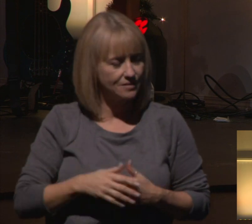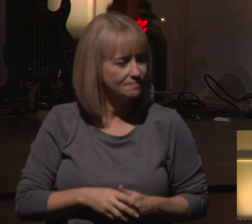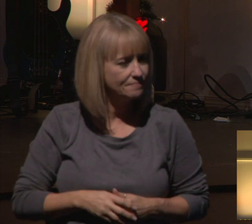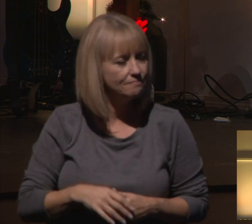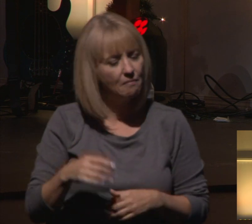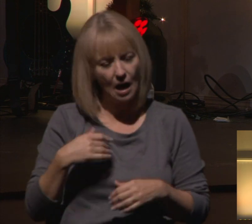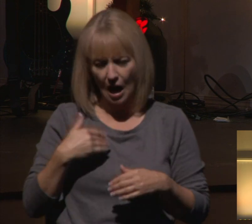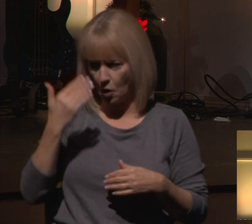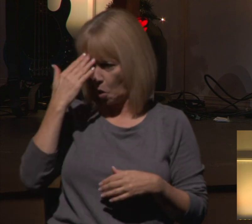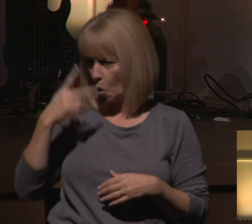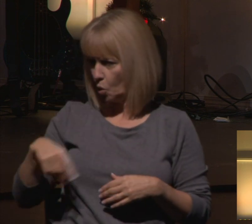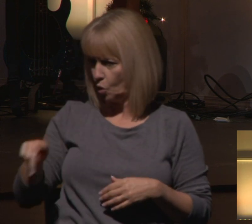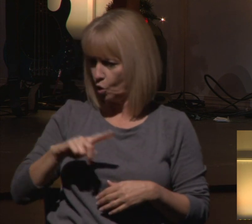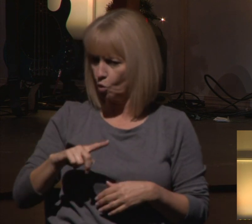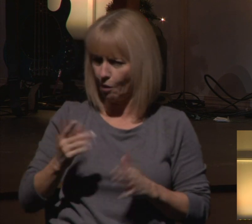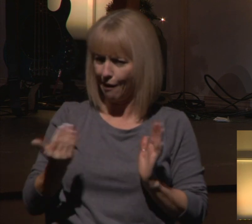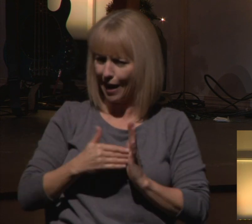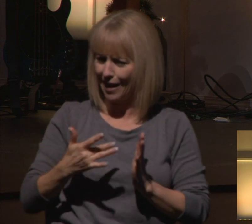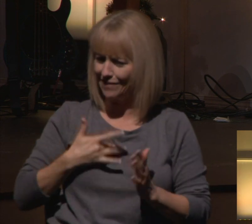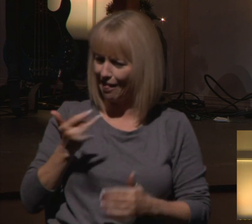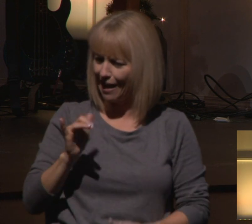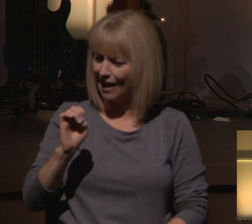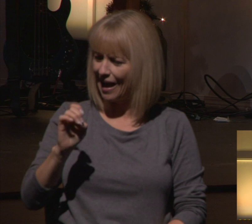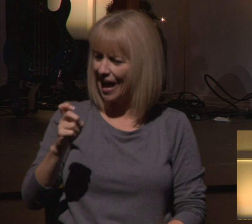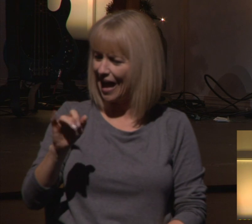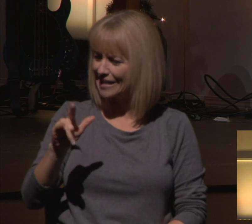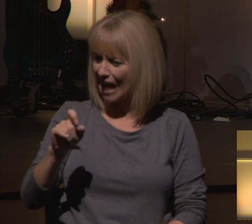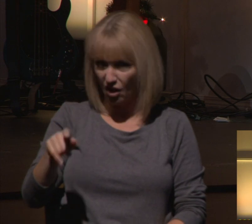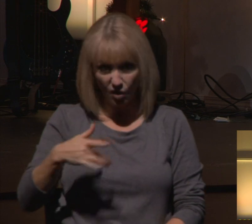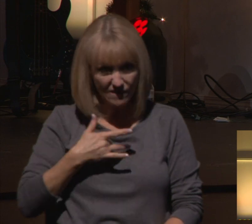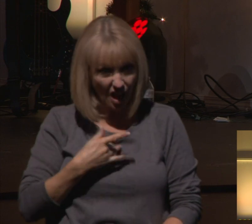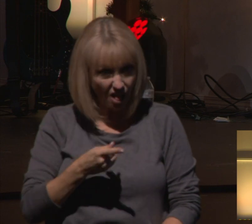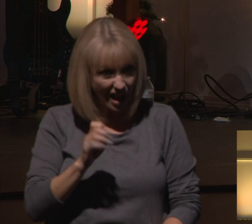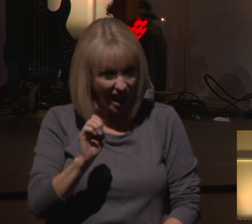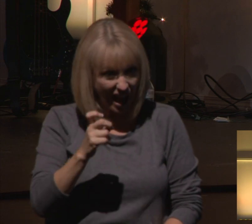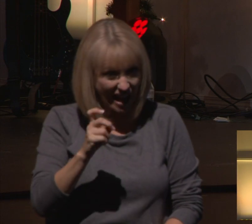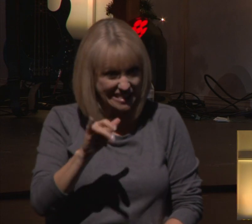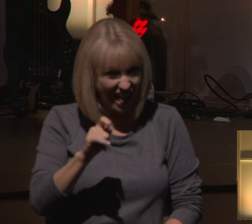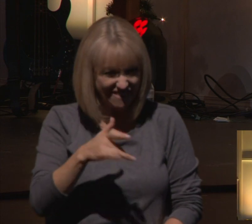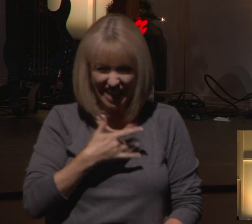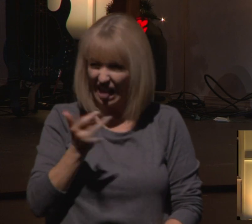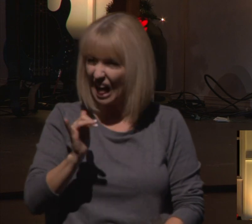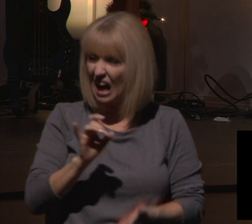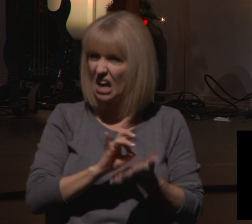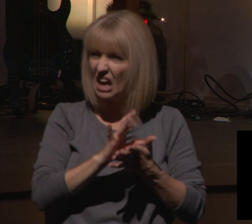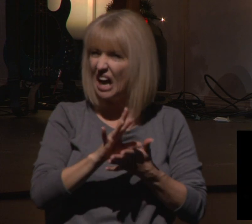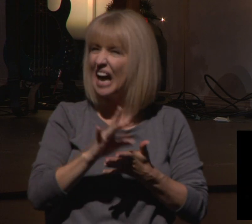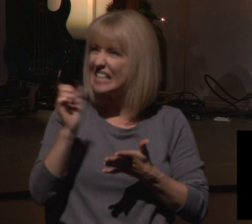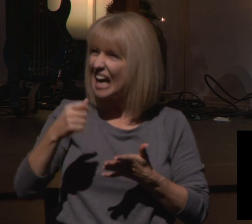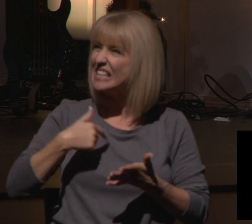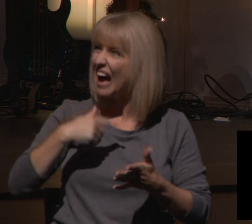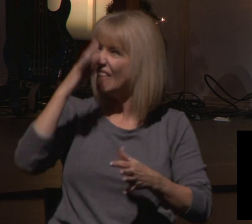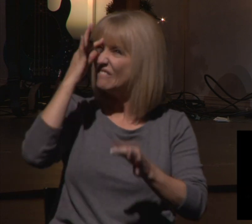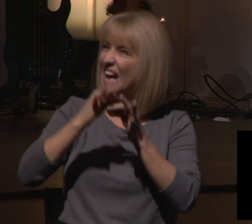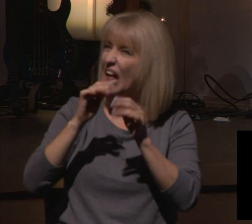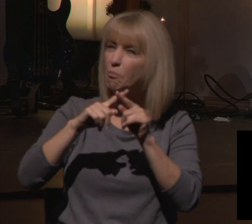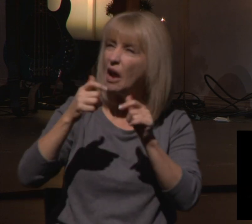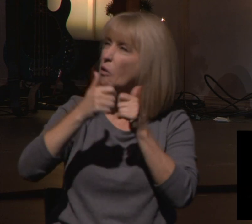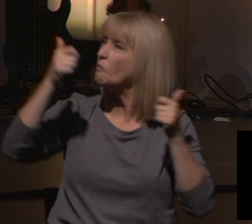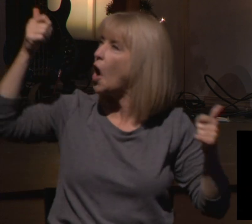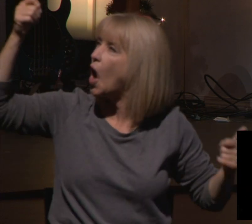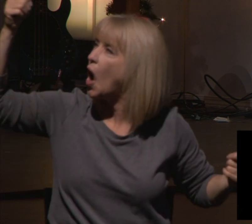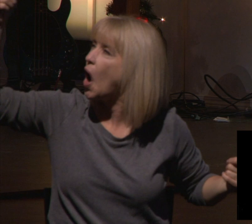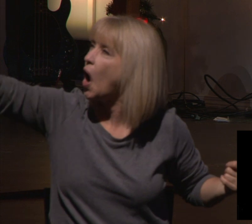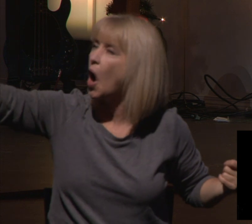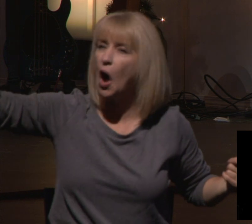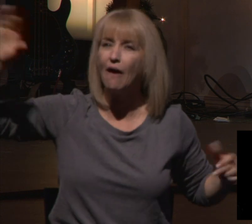right now. Anybody else feel that way? That we're holding on to our faith, but it feels like family is just